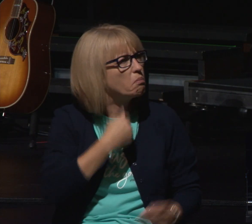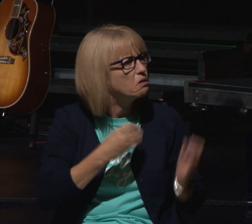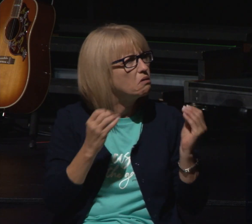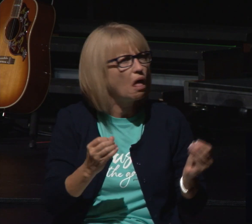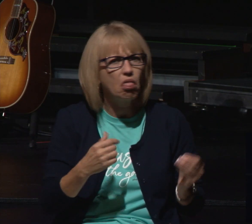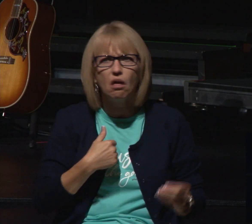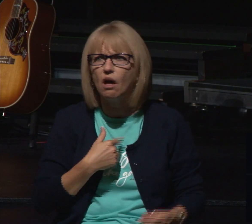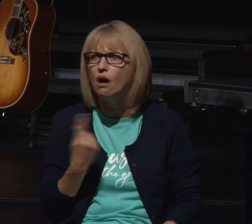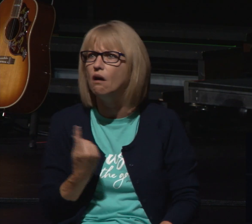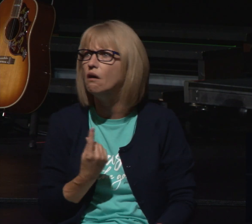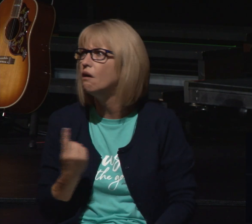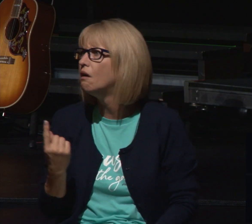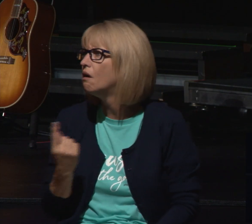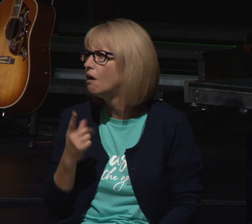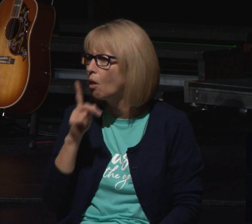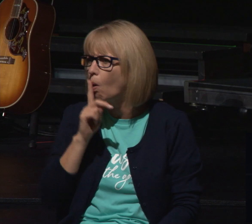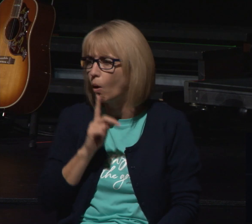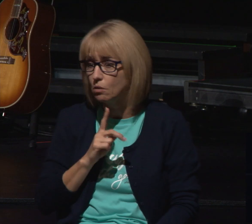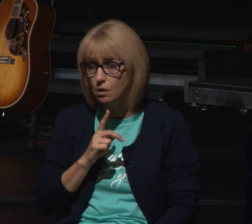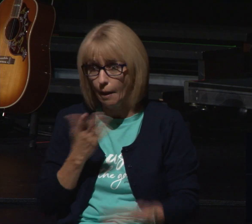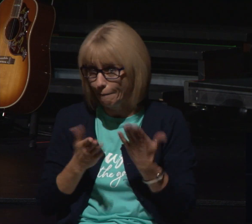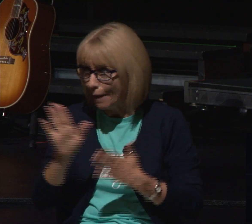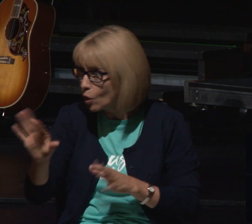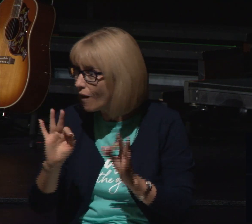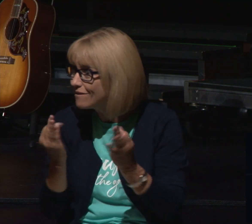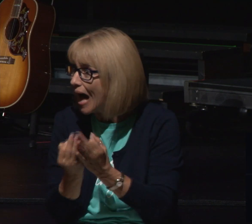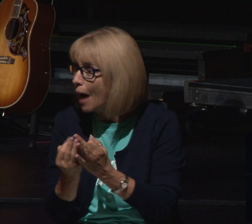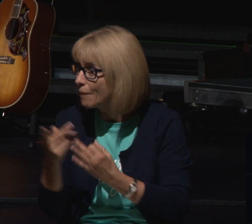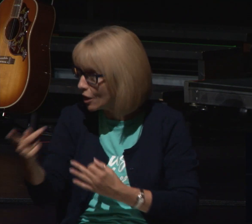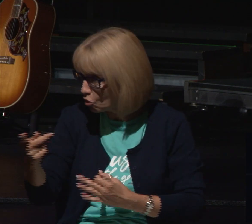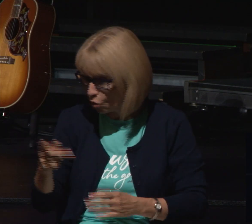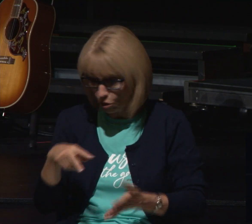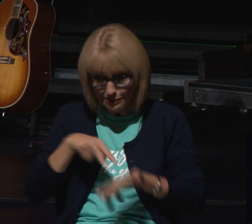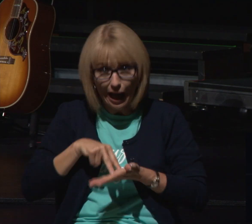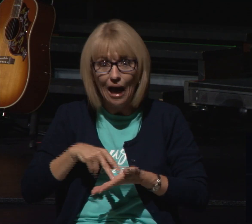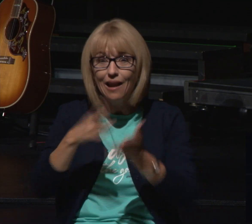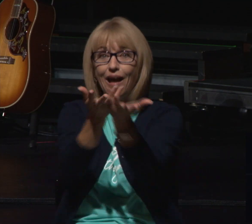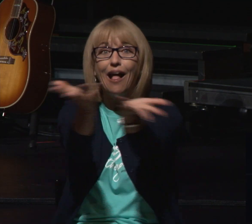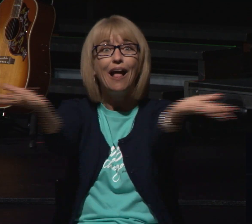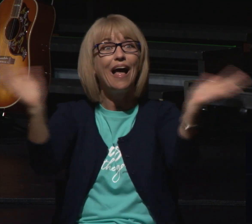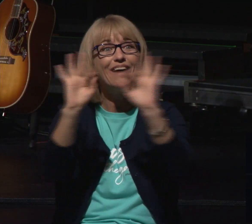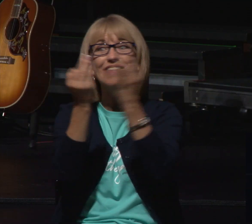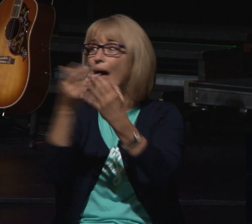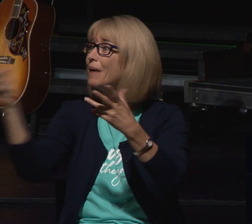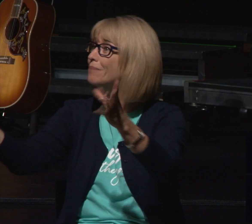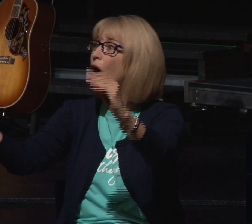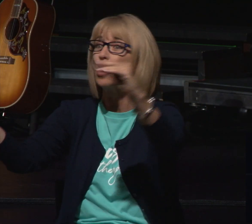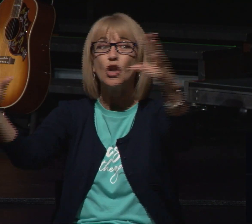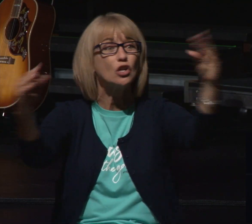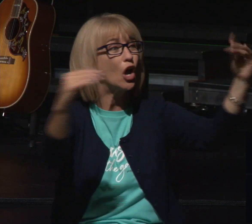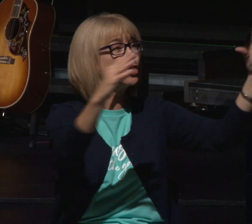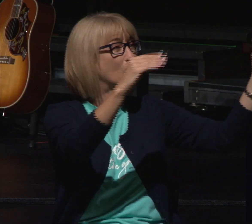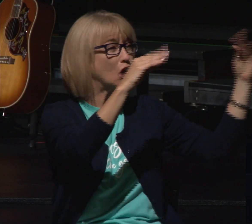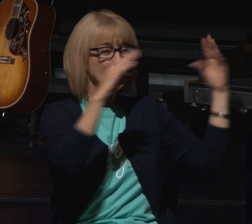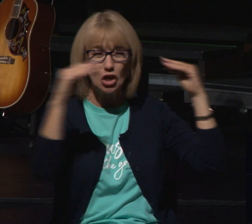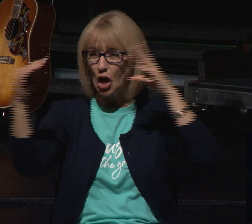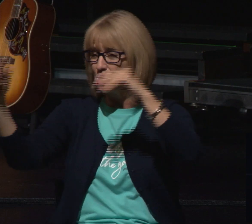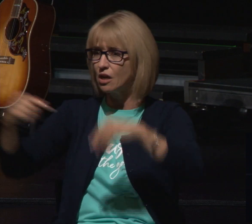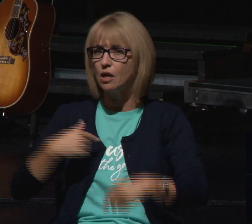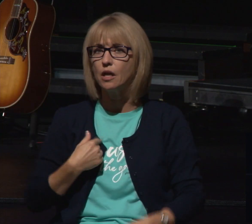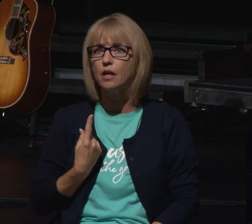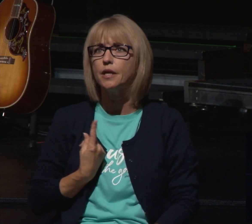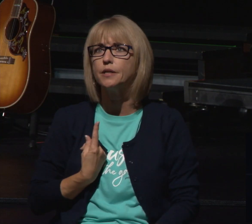or maybe it's in your family you feel that way other people seem like they get all of it they do it all right and you don't